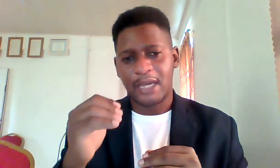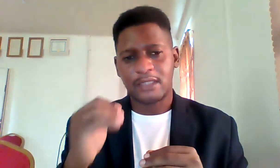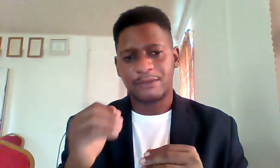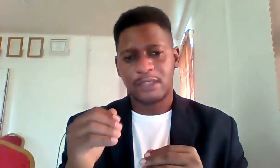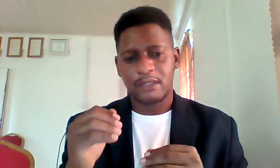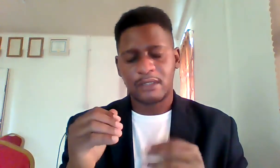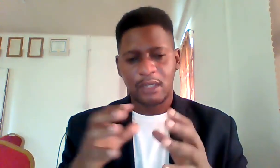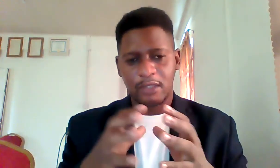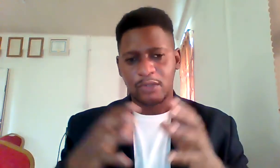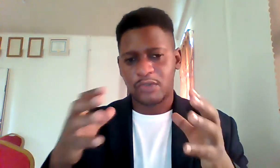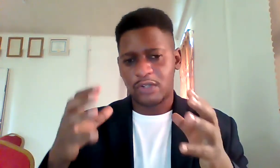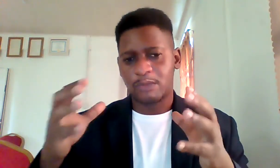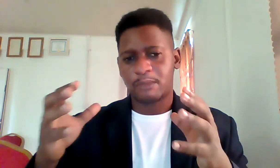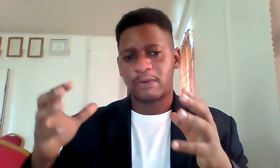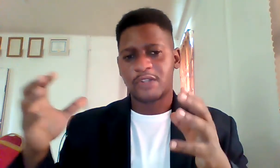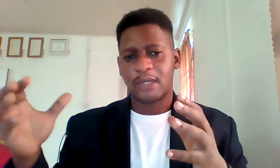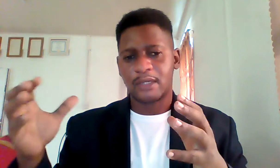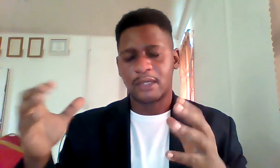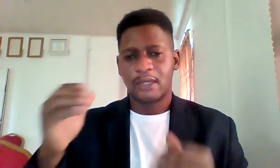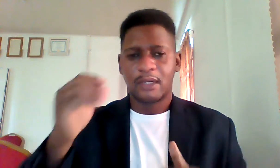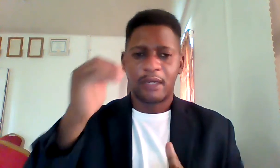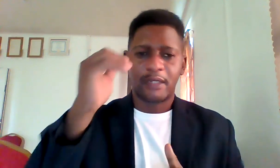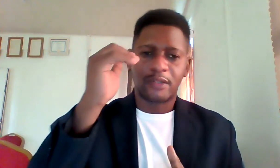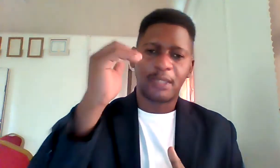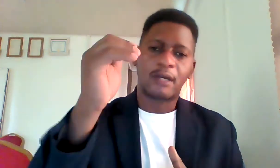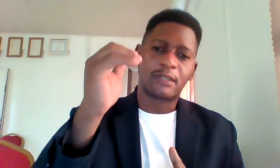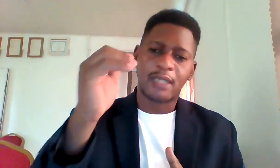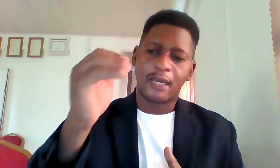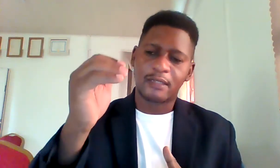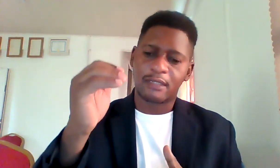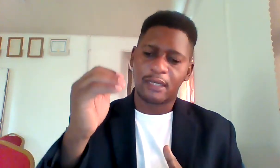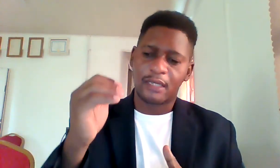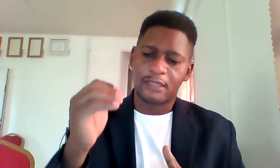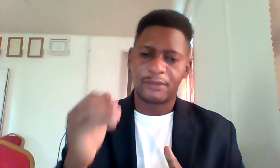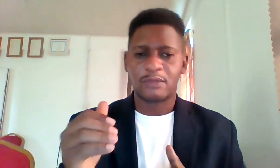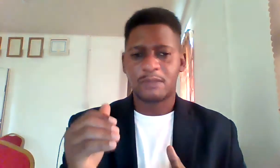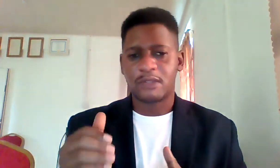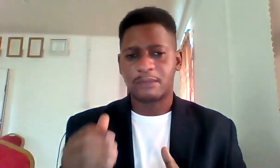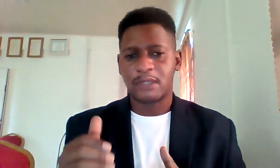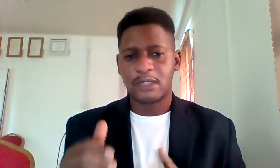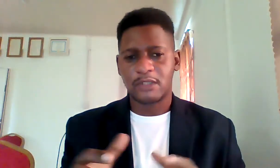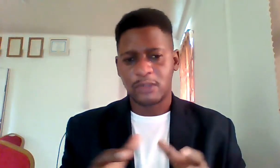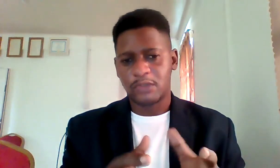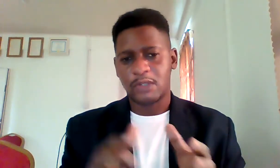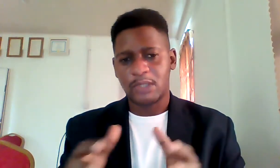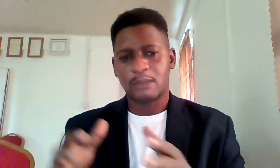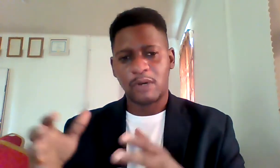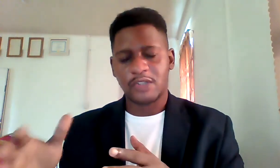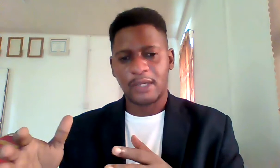activities associated with the project and as you build out the tasks and different responsibilities associated with the project